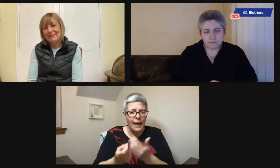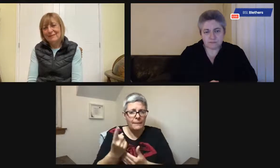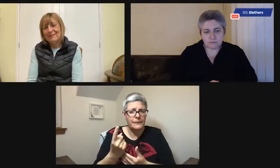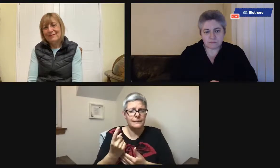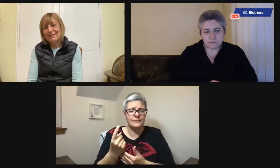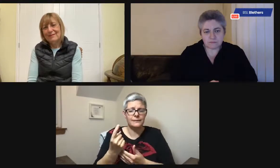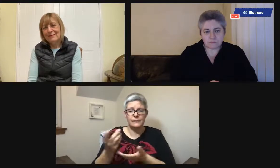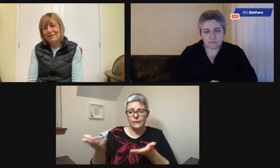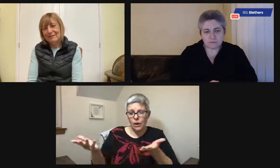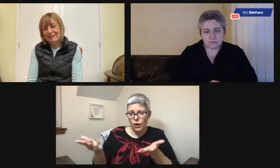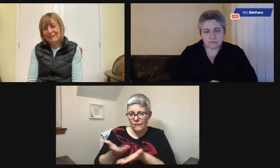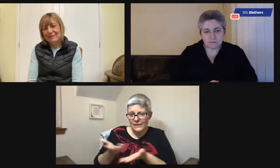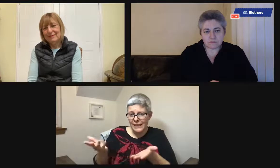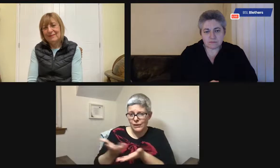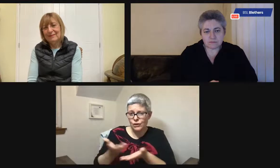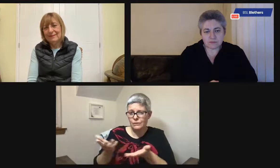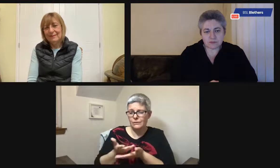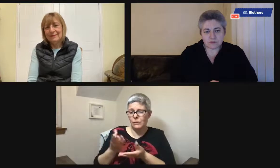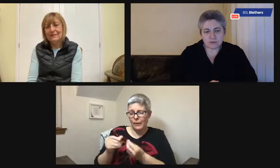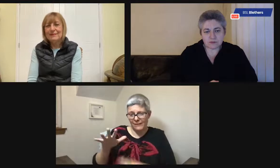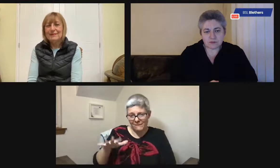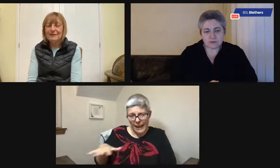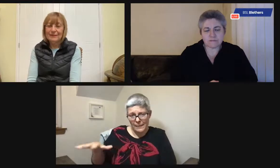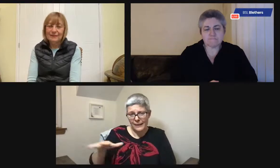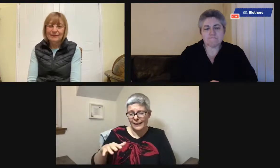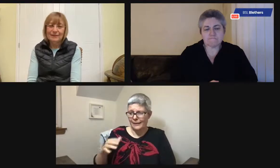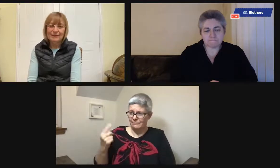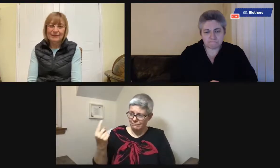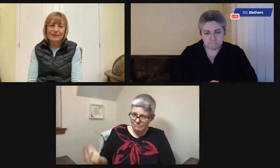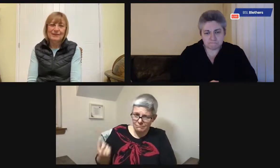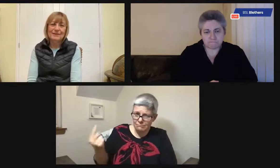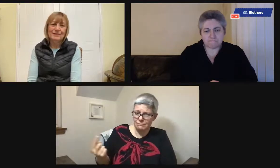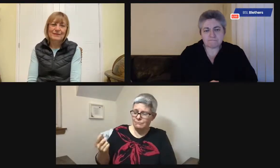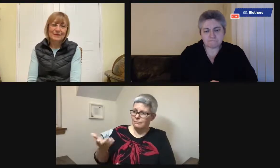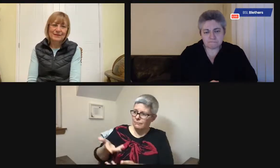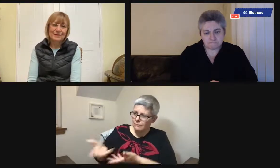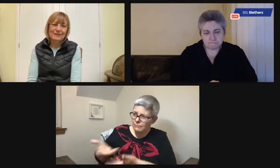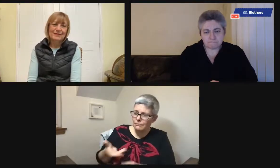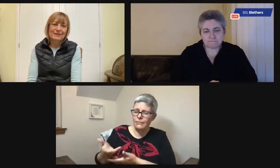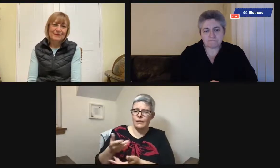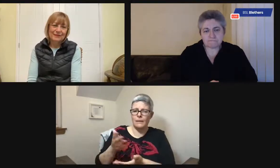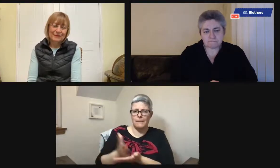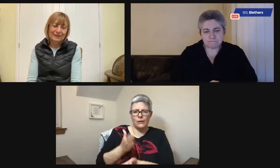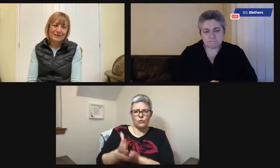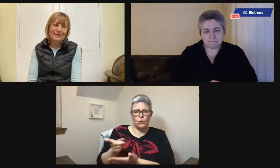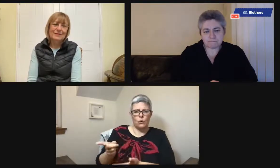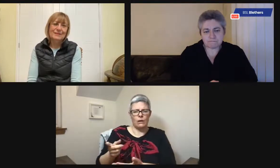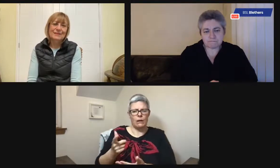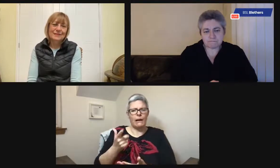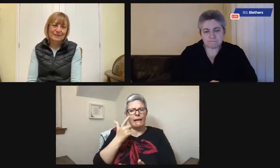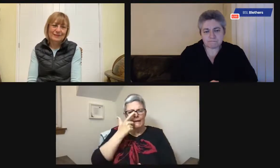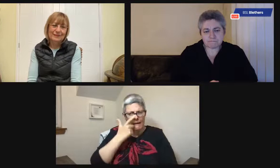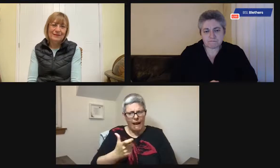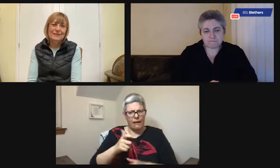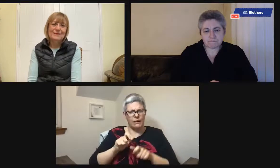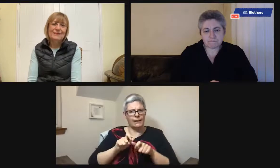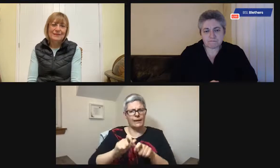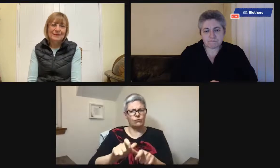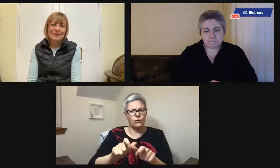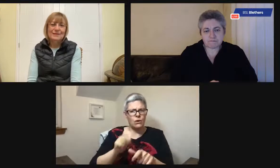as possible. So try and think about how you can make sure that happens. Think about the family. Think about that person's